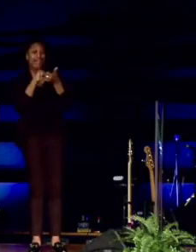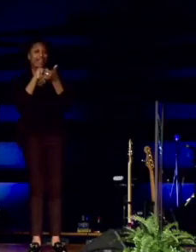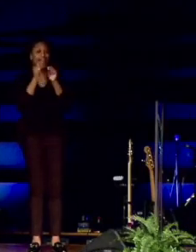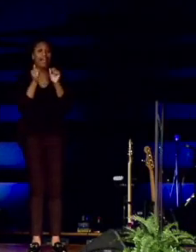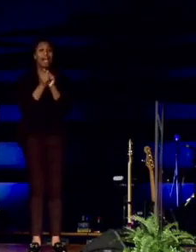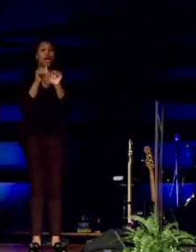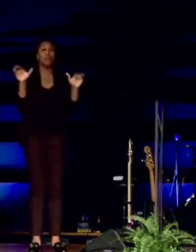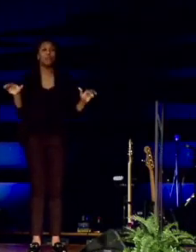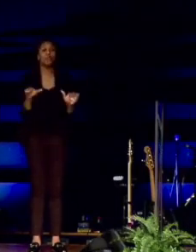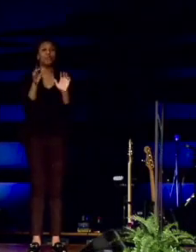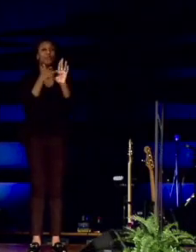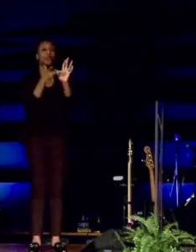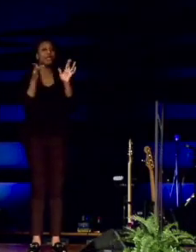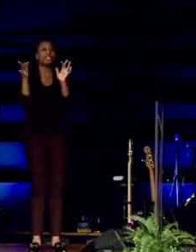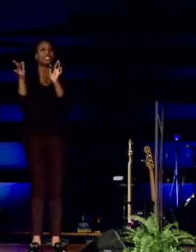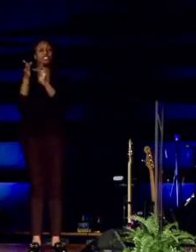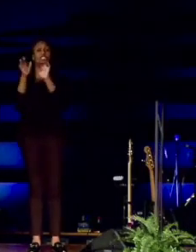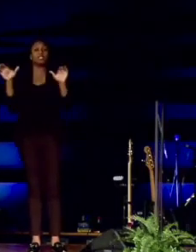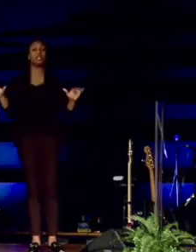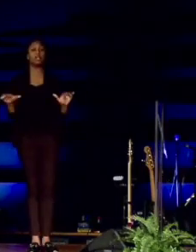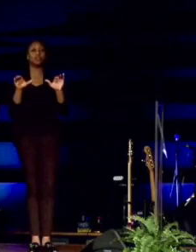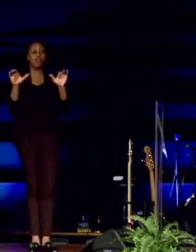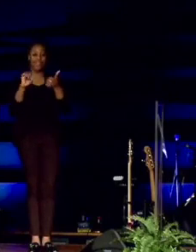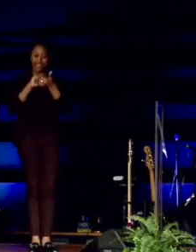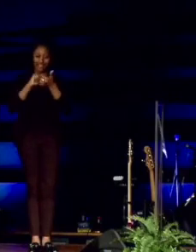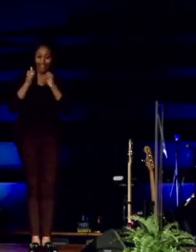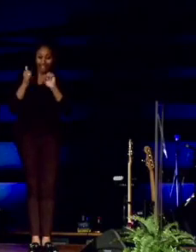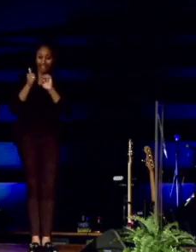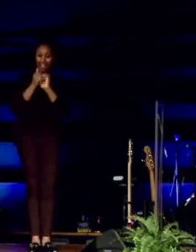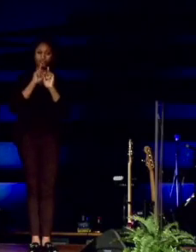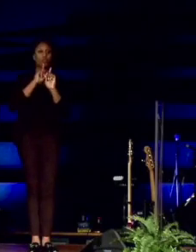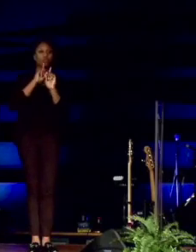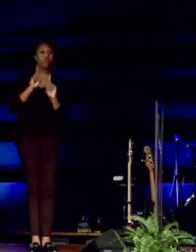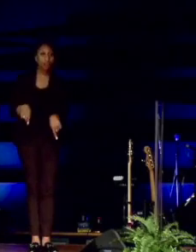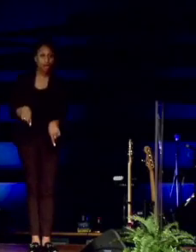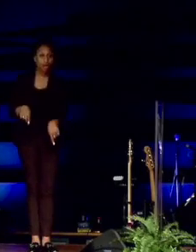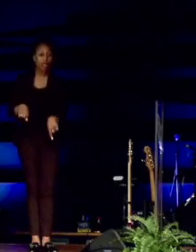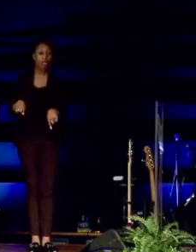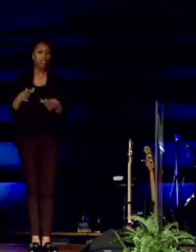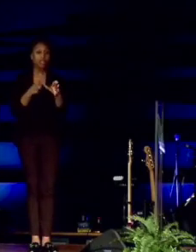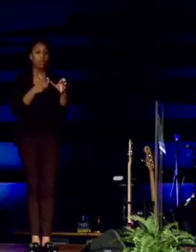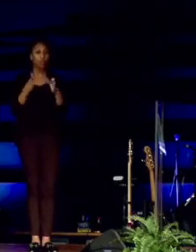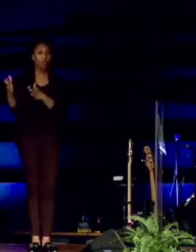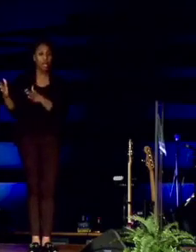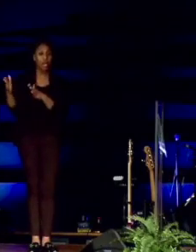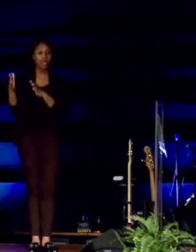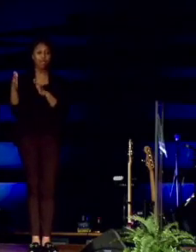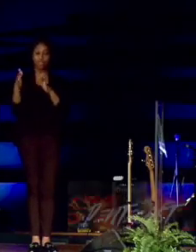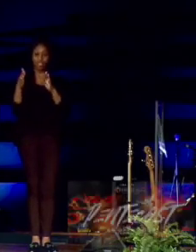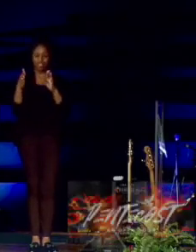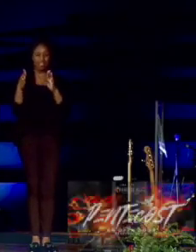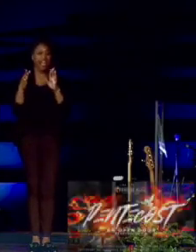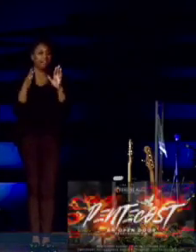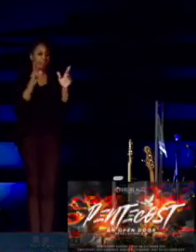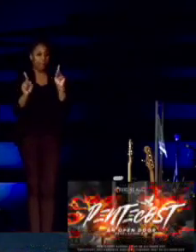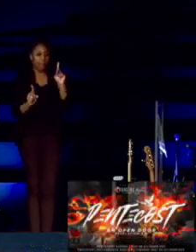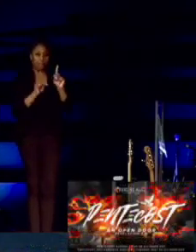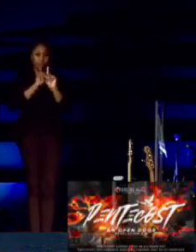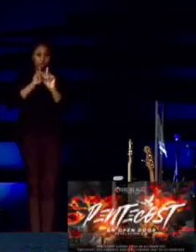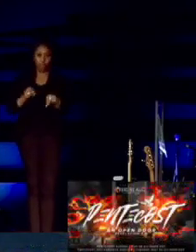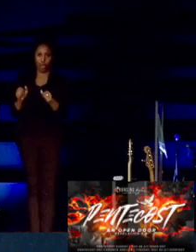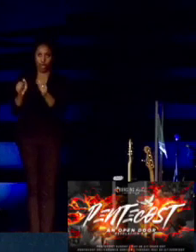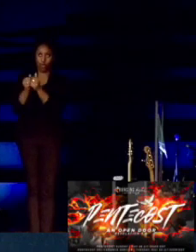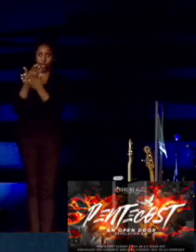what Jesus did. And how to respond the way that people responded to him.